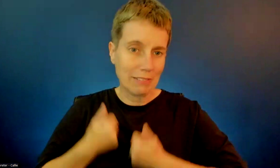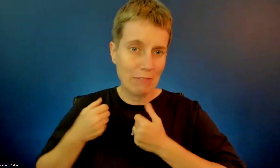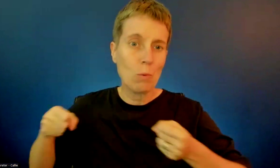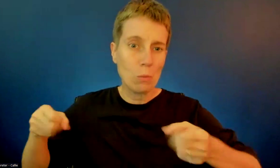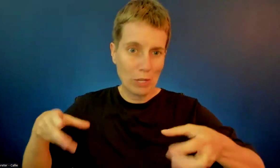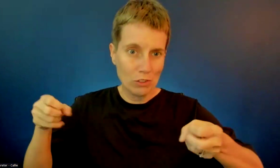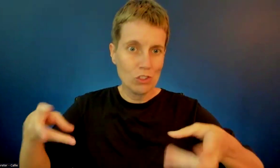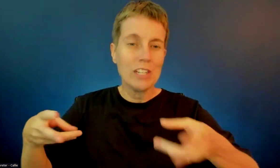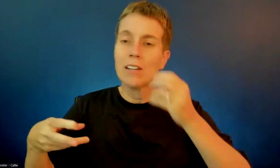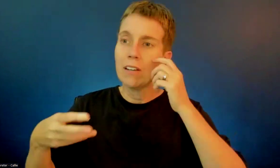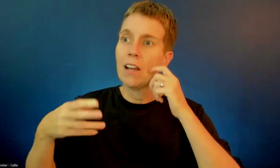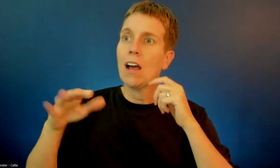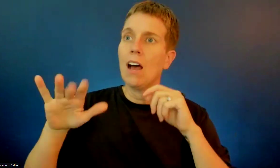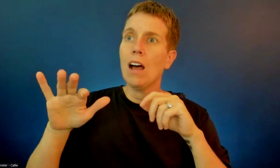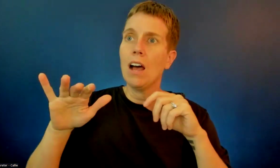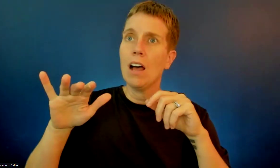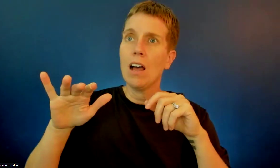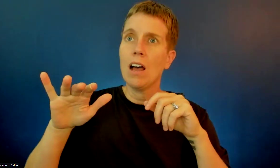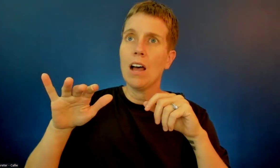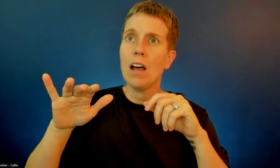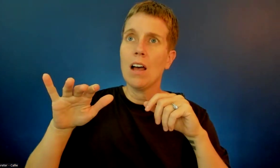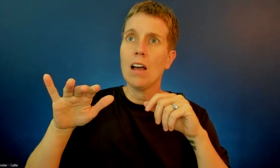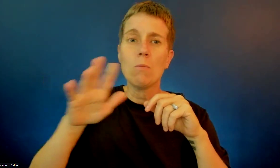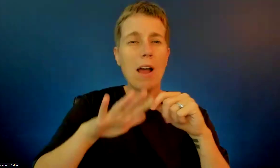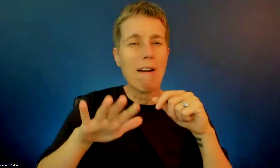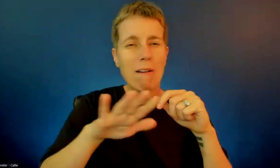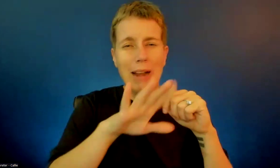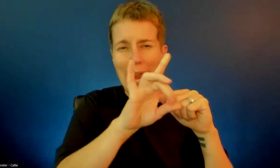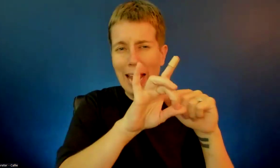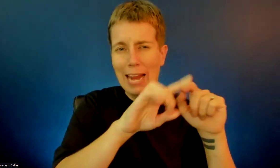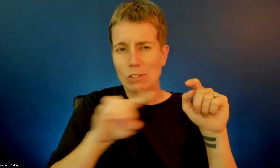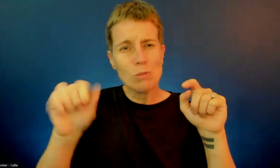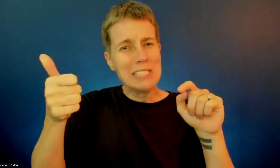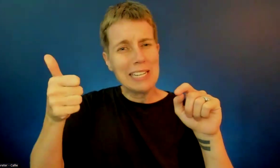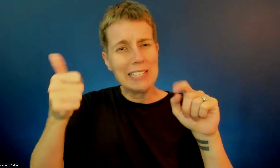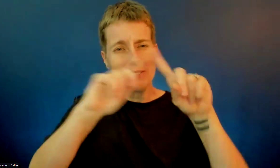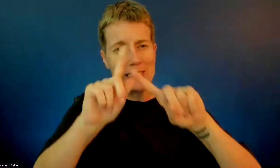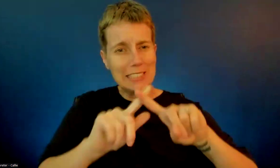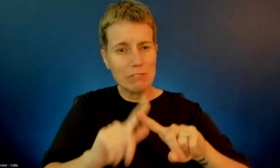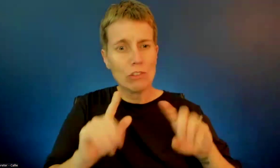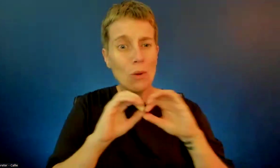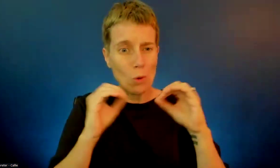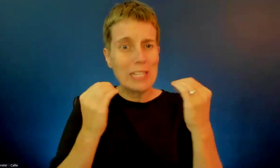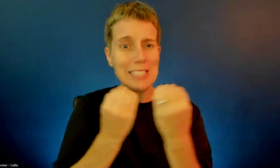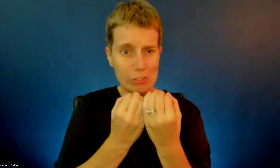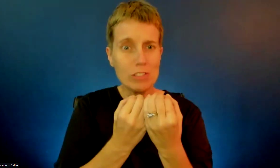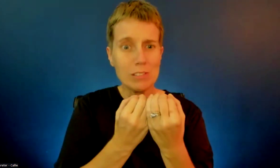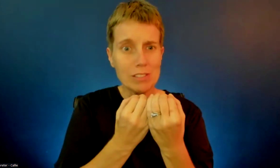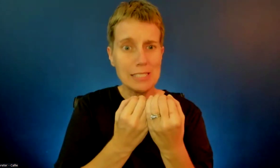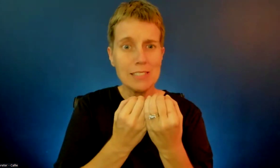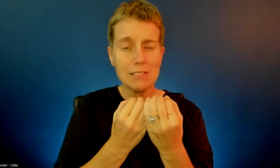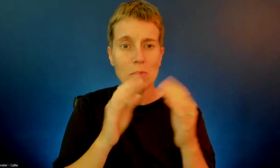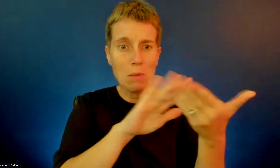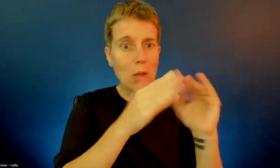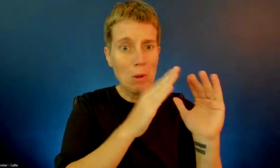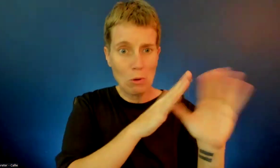eight to ten organizations from the community there and several community members. And this